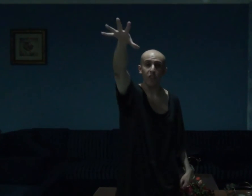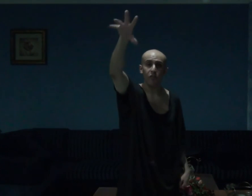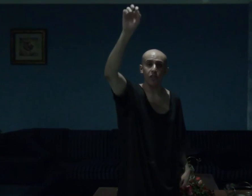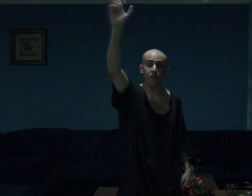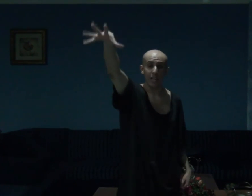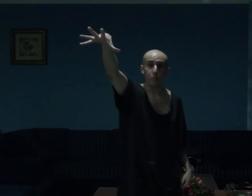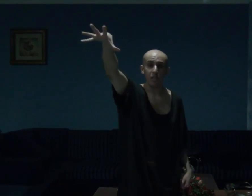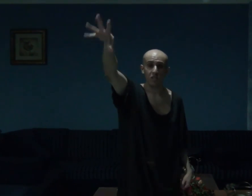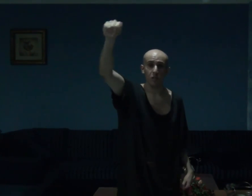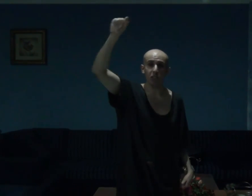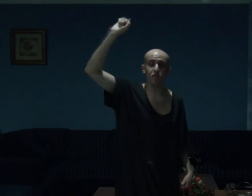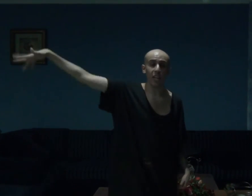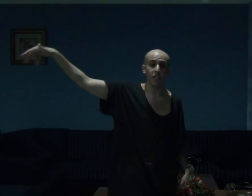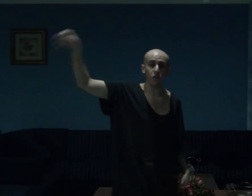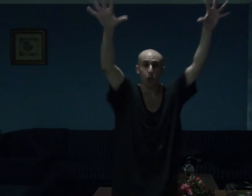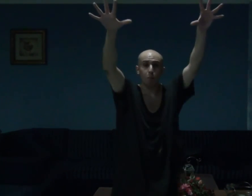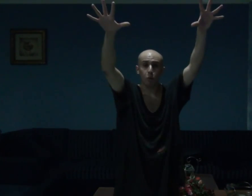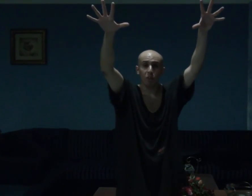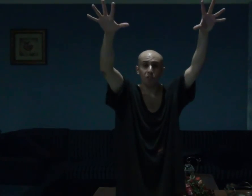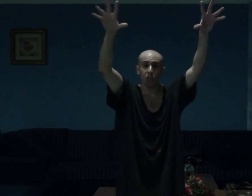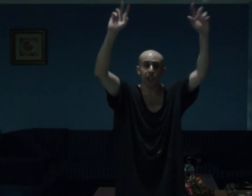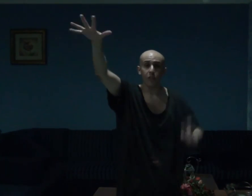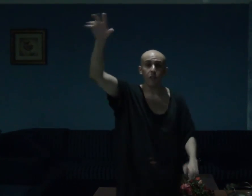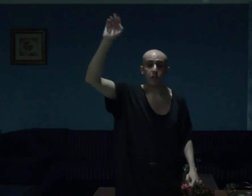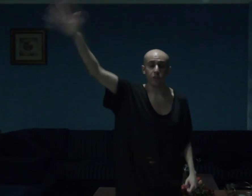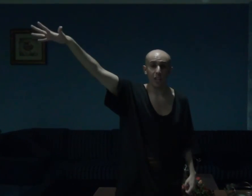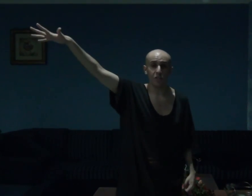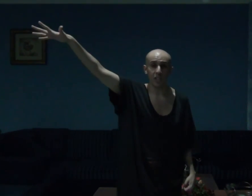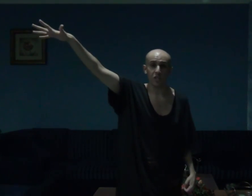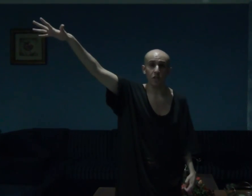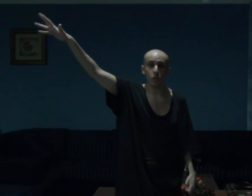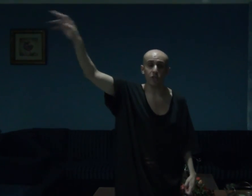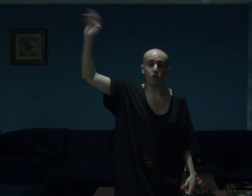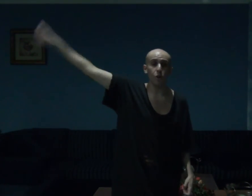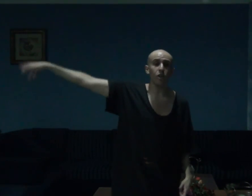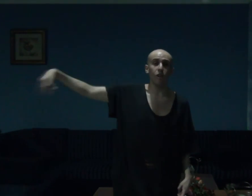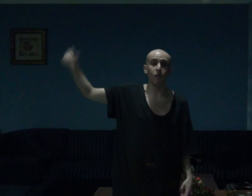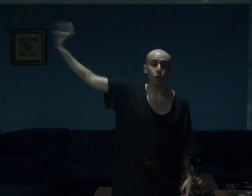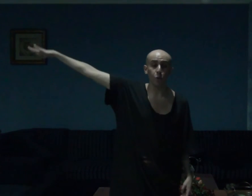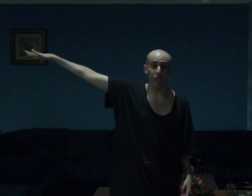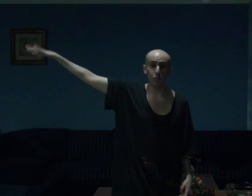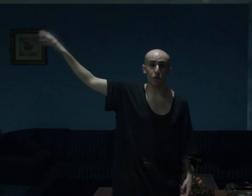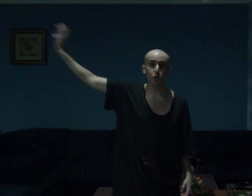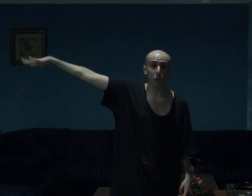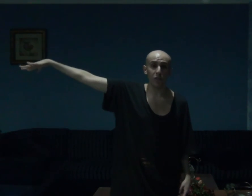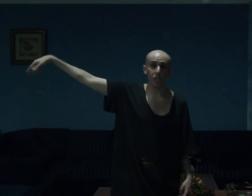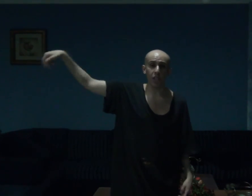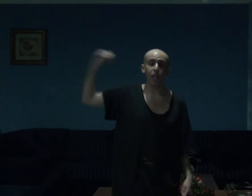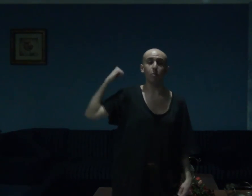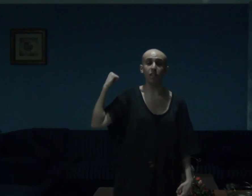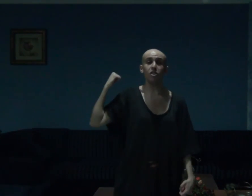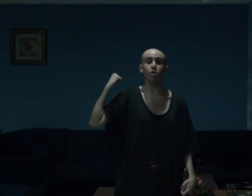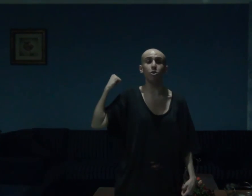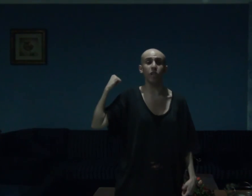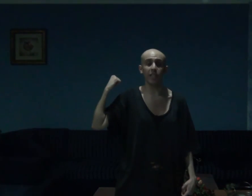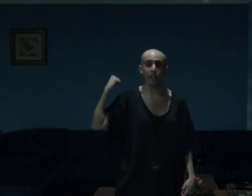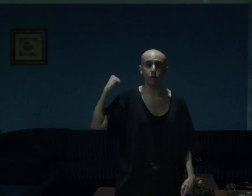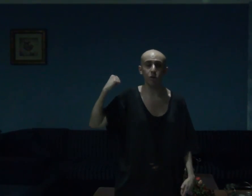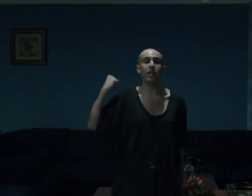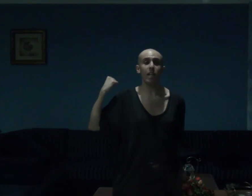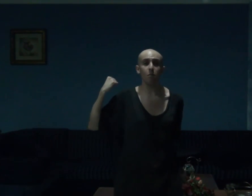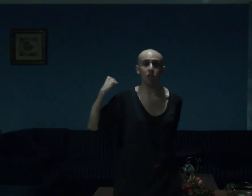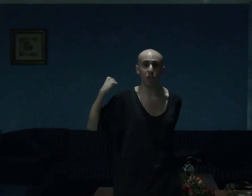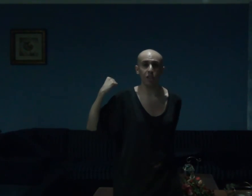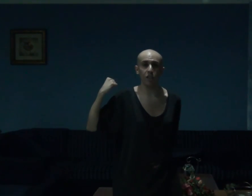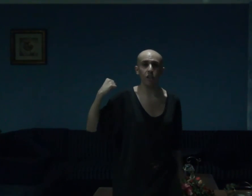five favorite anime series and top 20 favorite hentai series all of 2020. And please do check